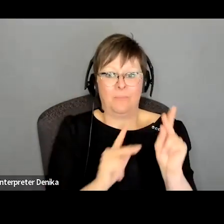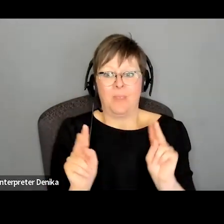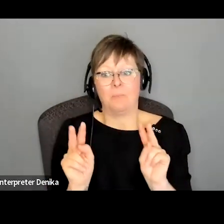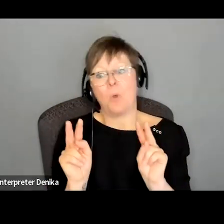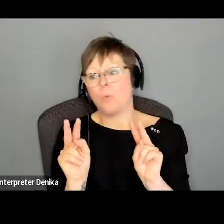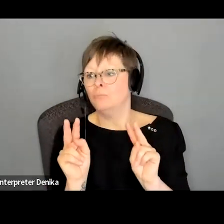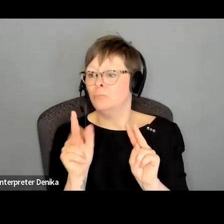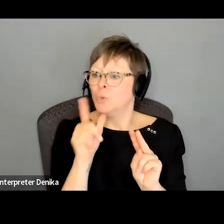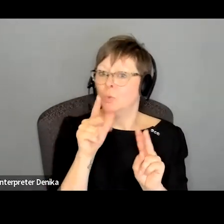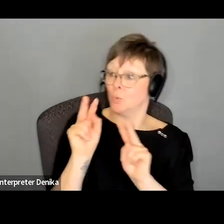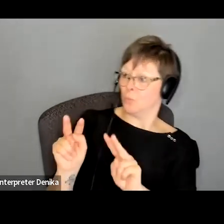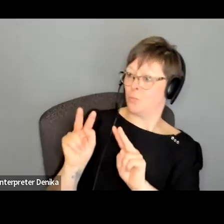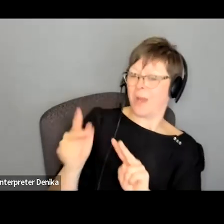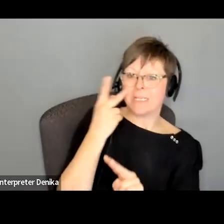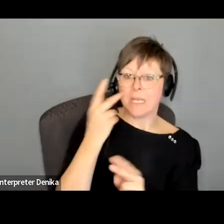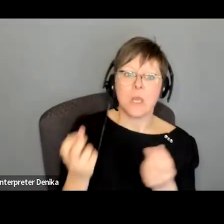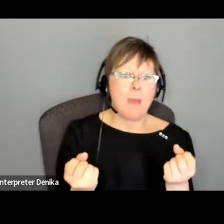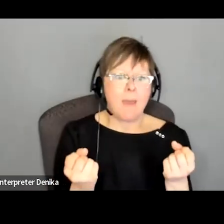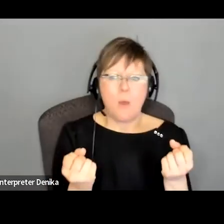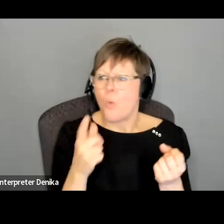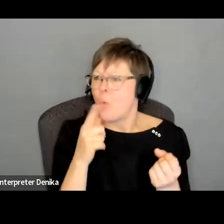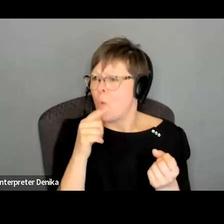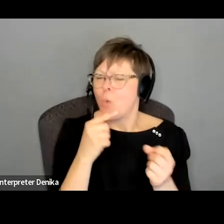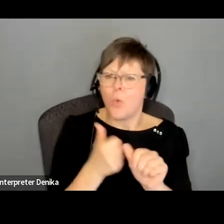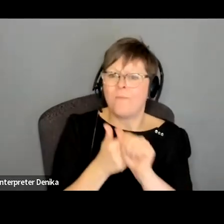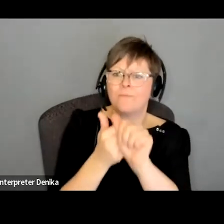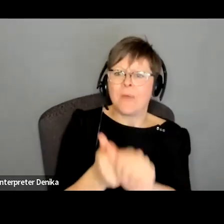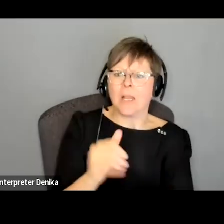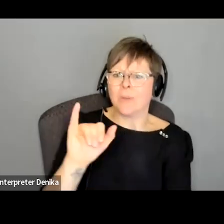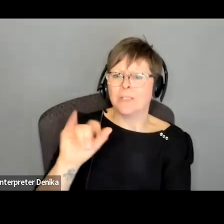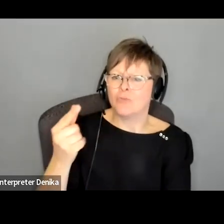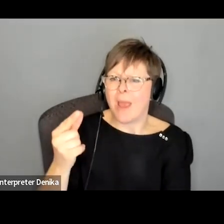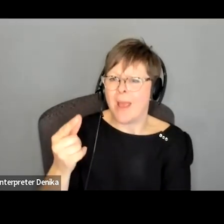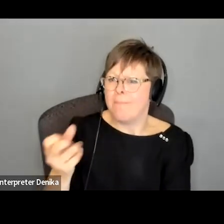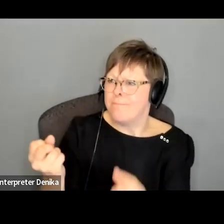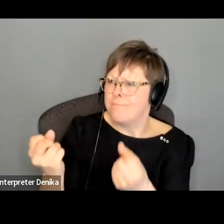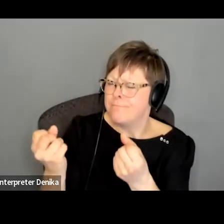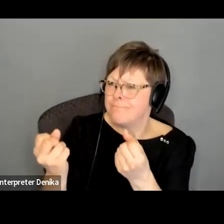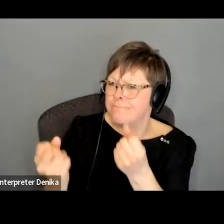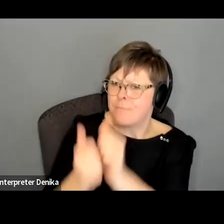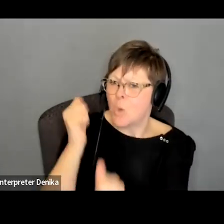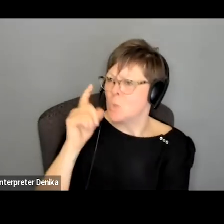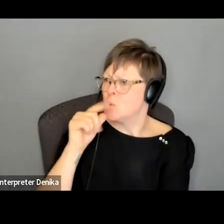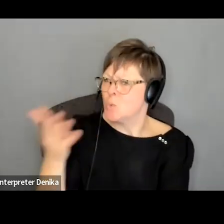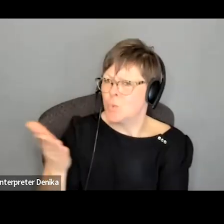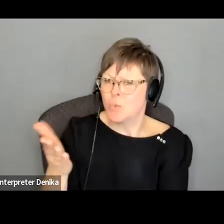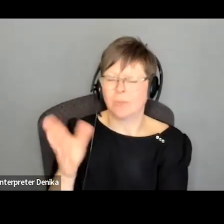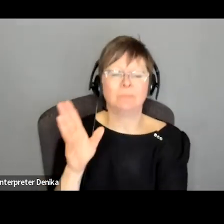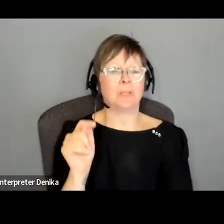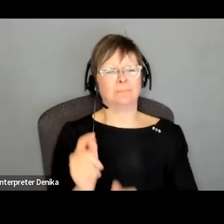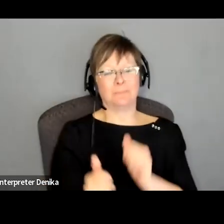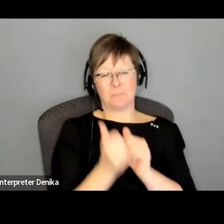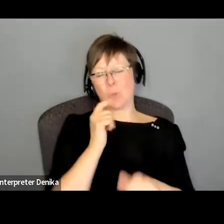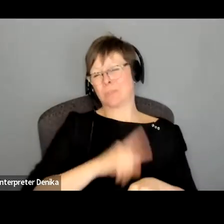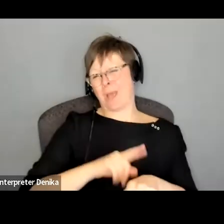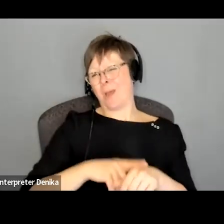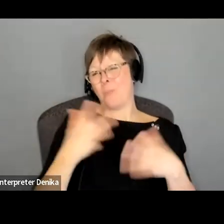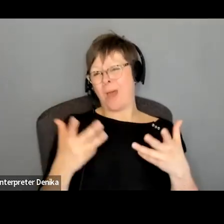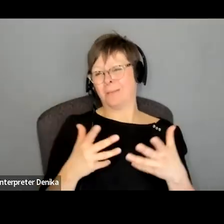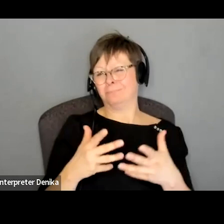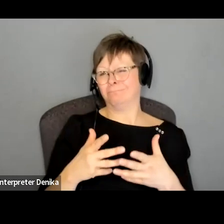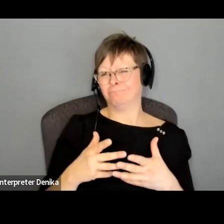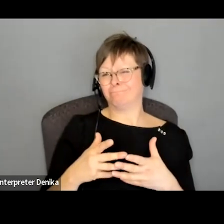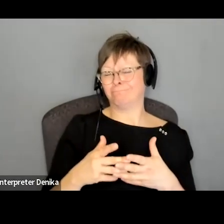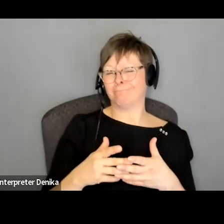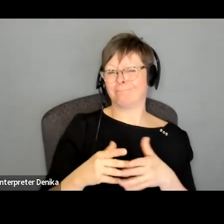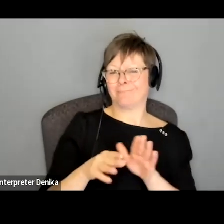to who's got the most instagram followers oh you know but it tends to be i find it tends to be lower budget projects like you know